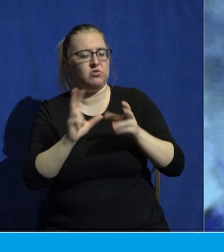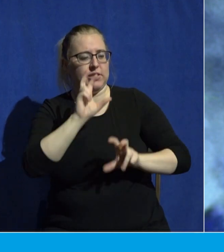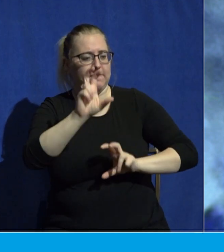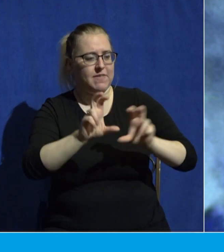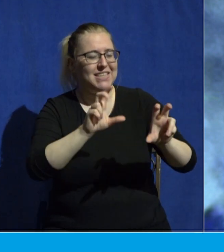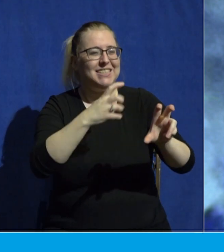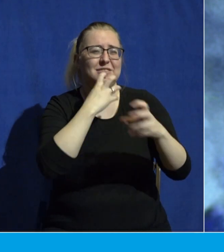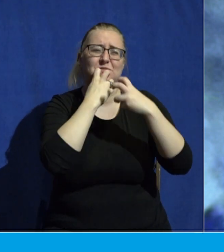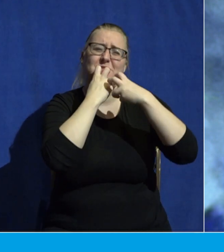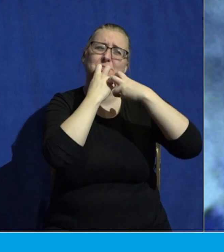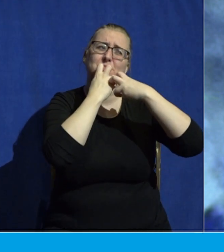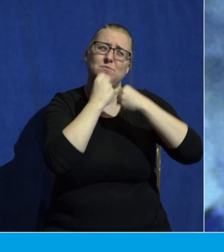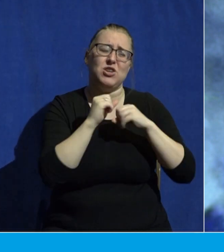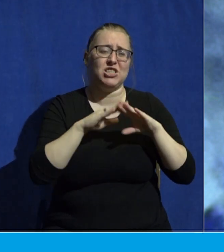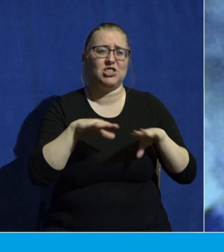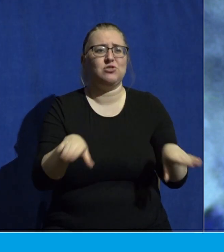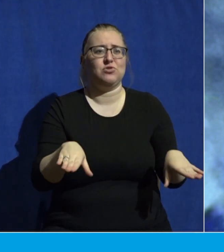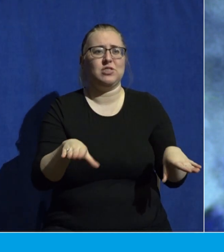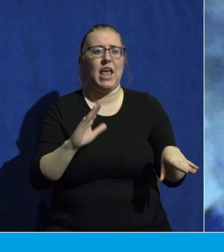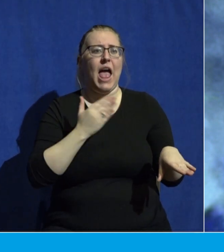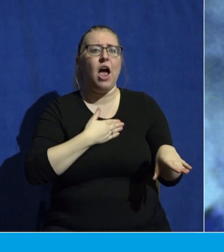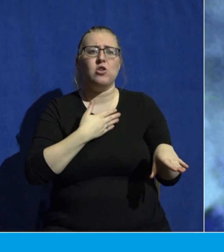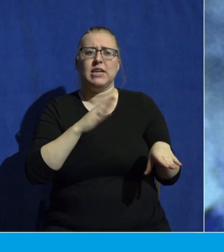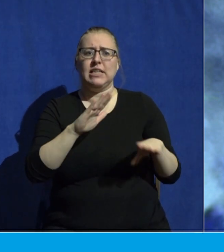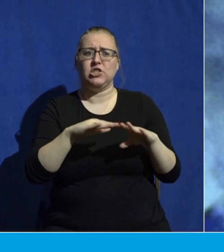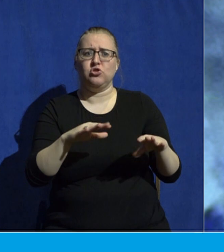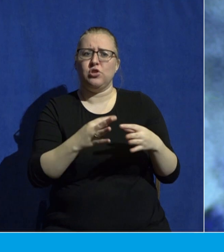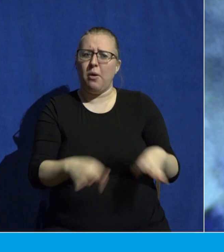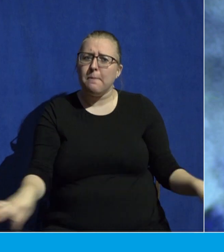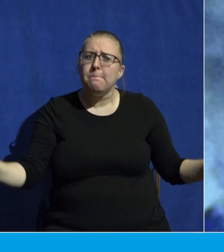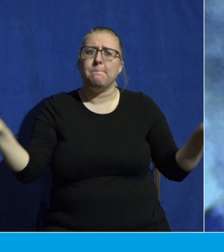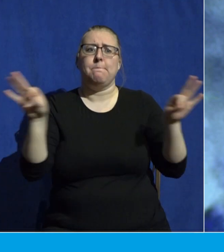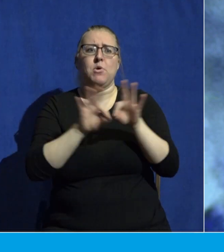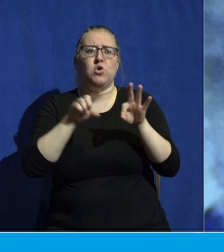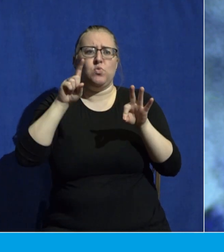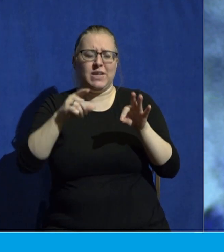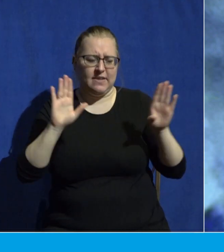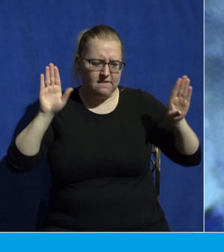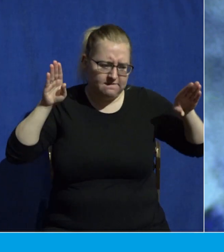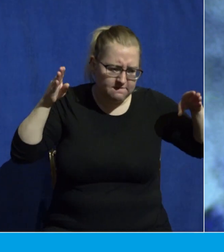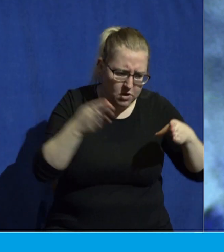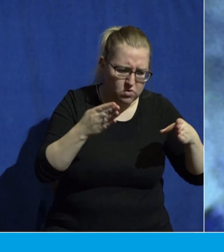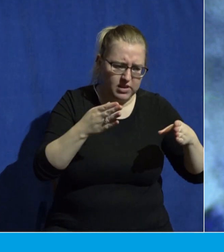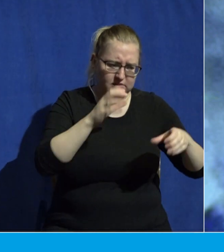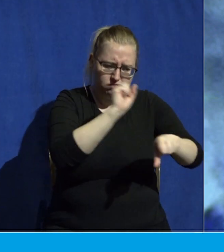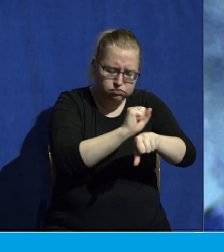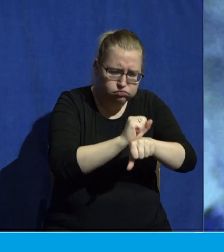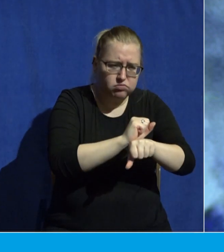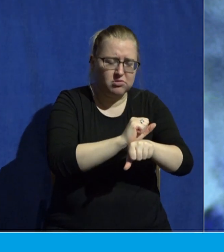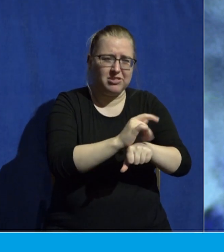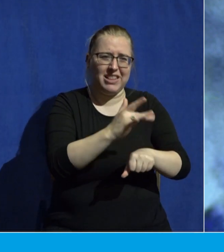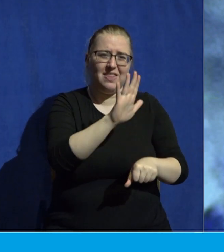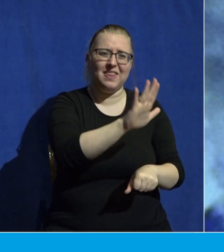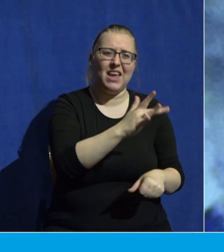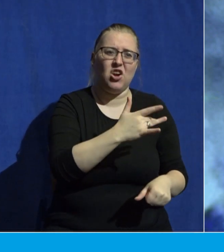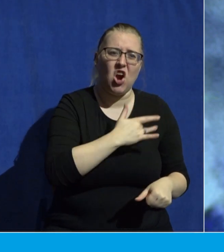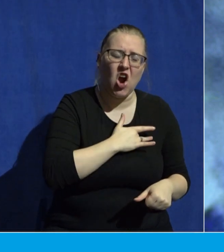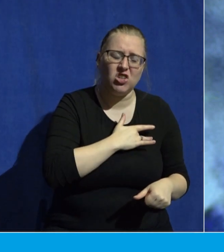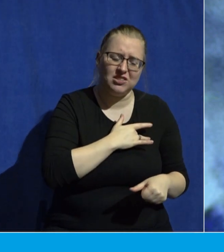children. Our kids are too important, church. We need to double down our efforts in engaging their little hearts with the greatest news ever, that